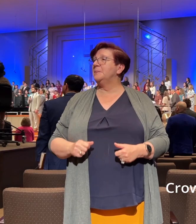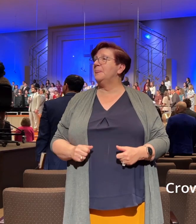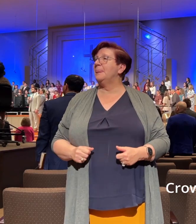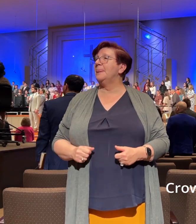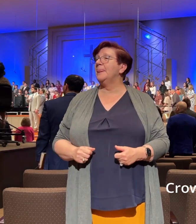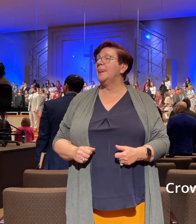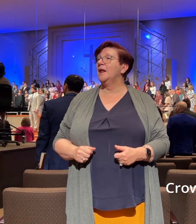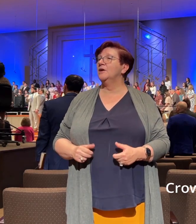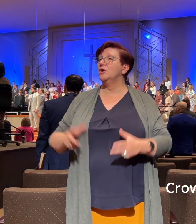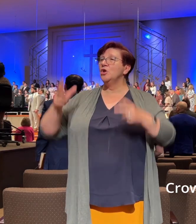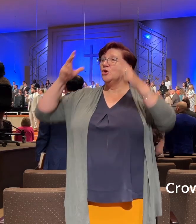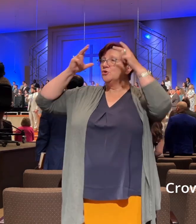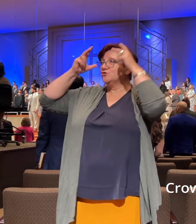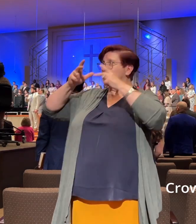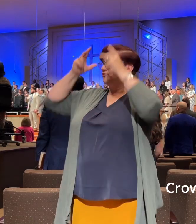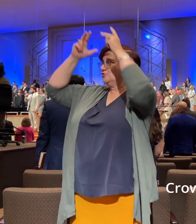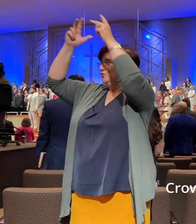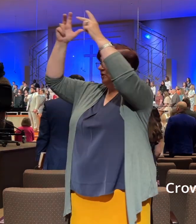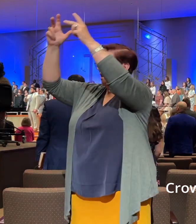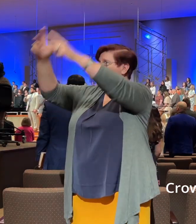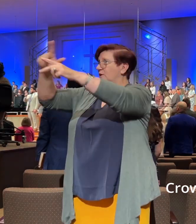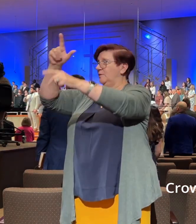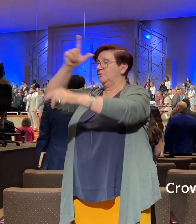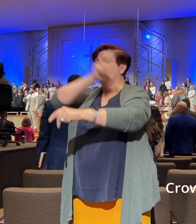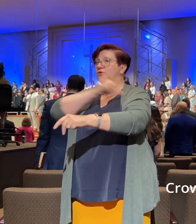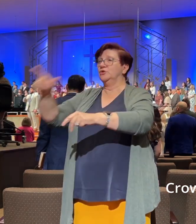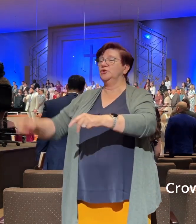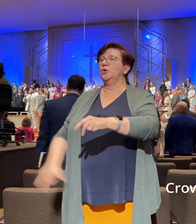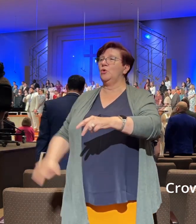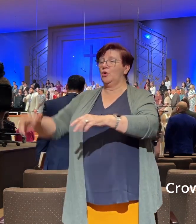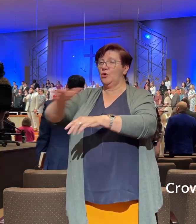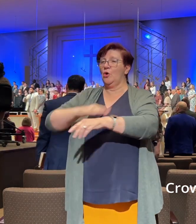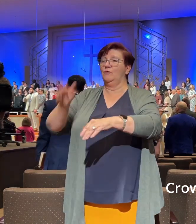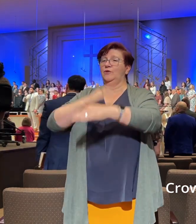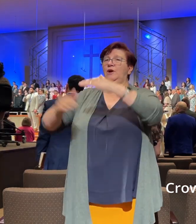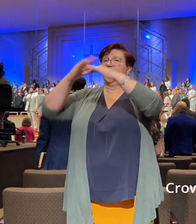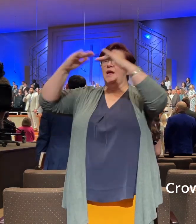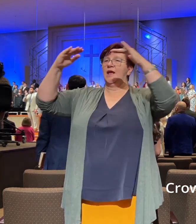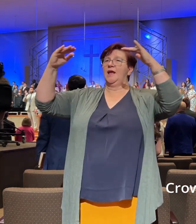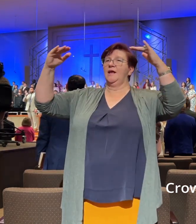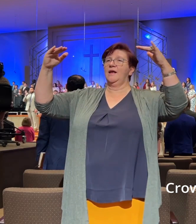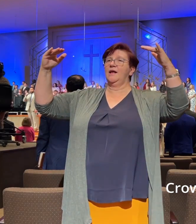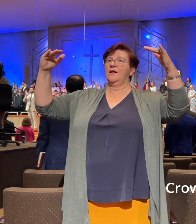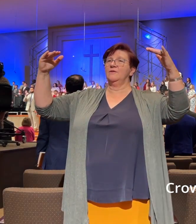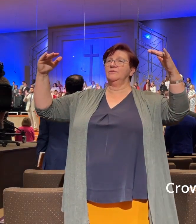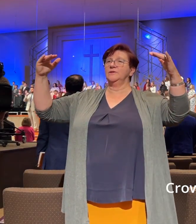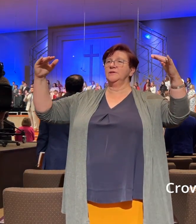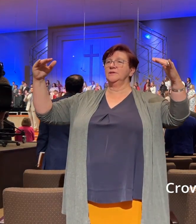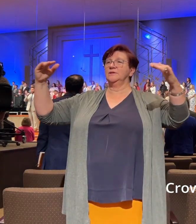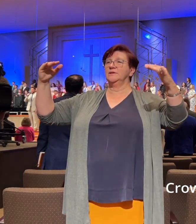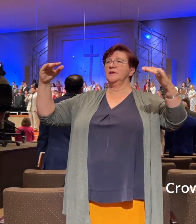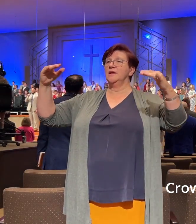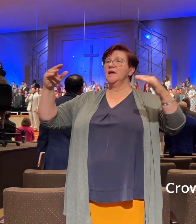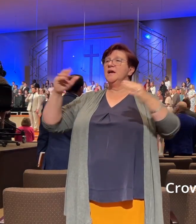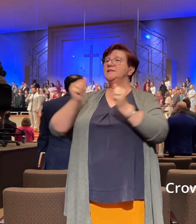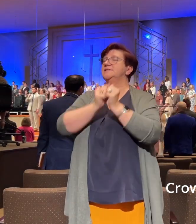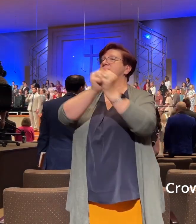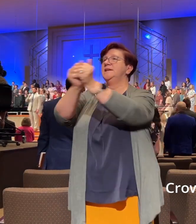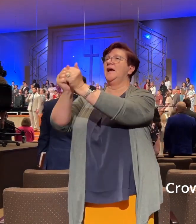Crown Him, the Lord of heaven, one with the Father